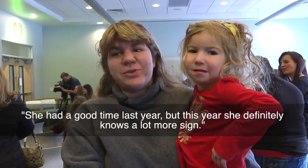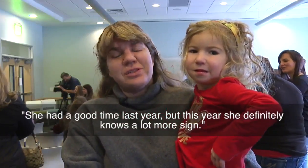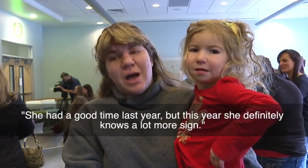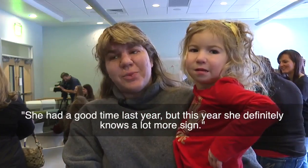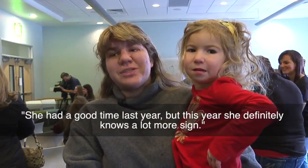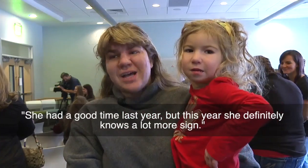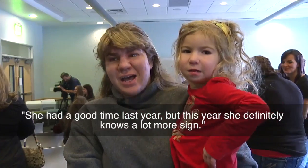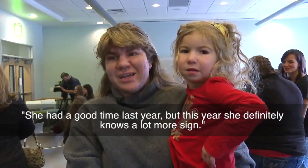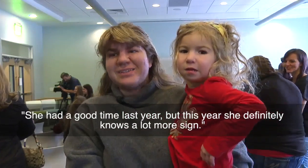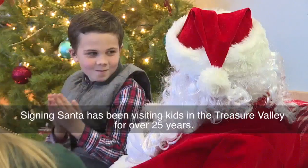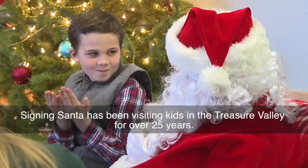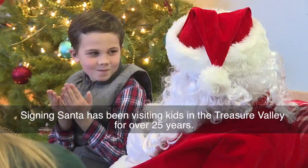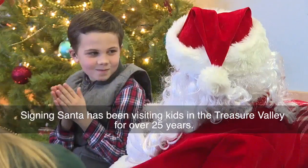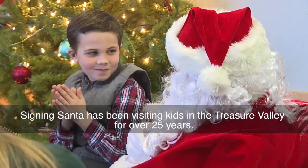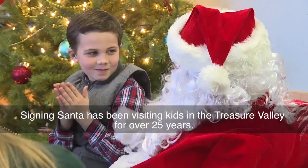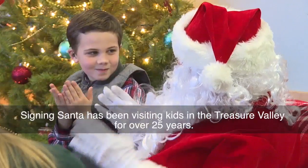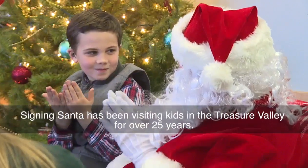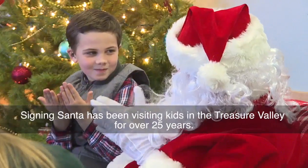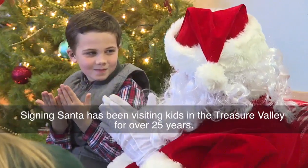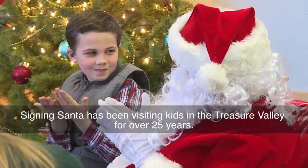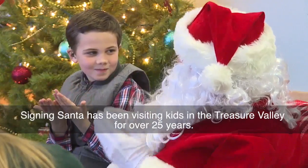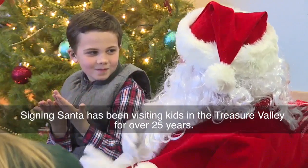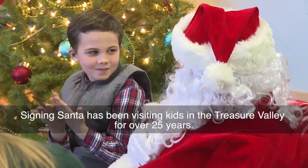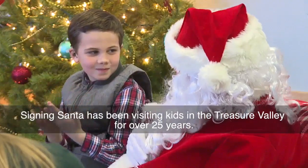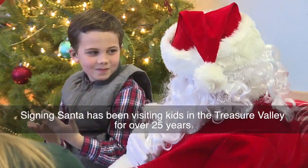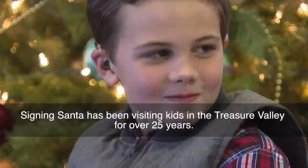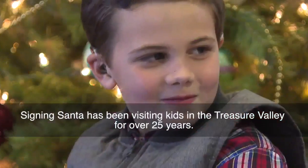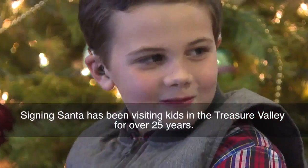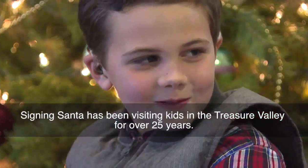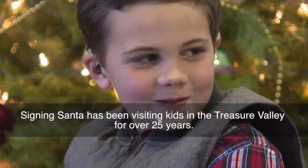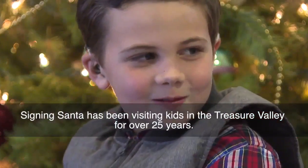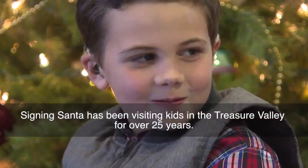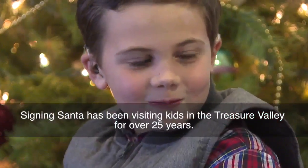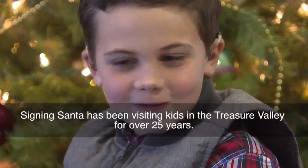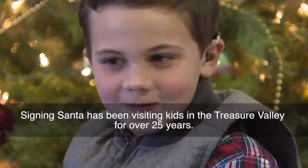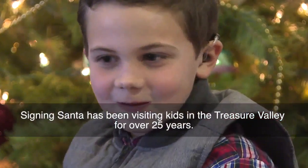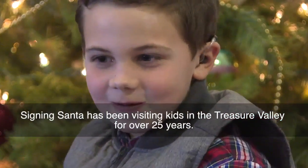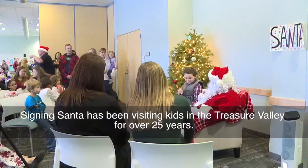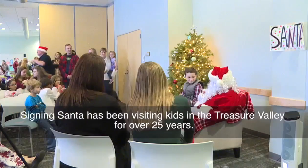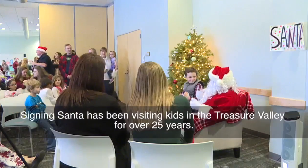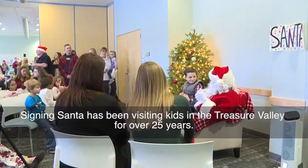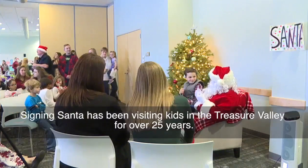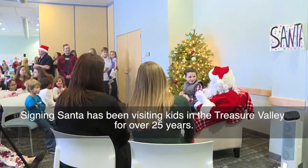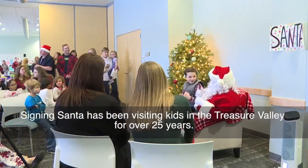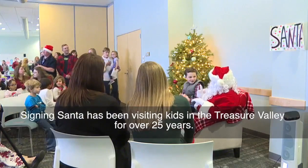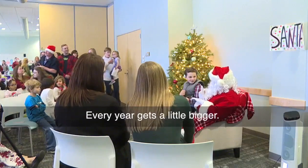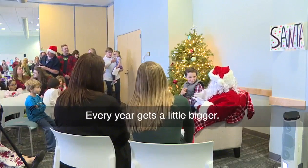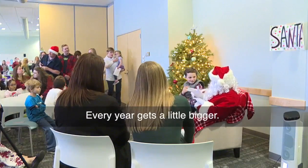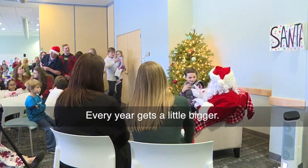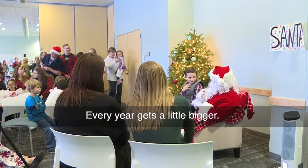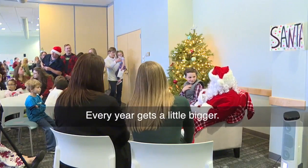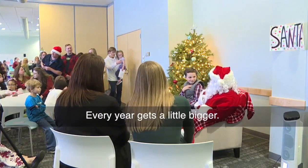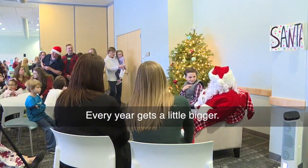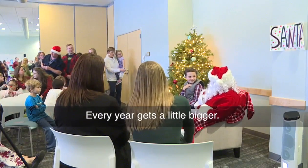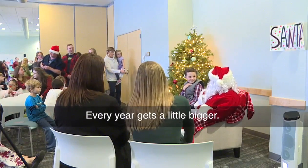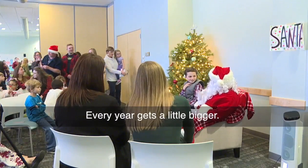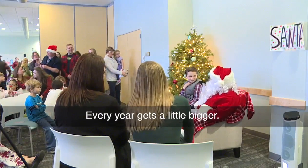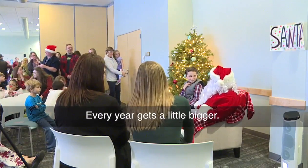knows a lot more signs. Signing Santa has been visiting kids in the Treasure Valley for over 25 years. Every year gets a little bigger.